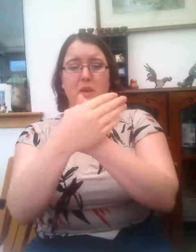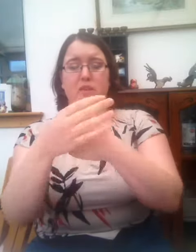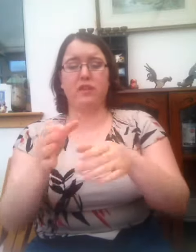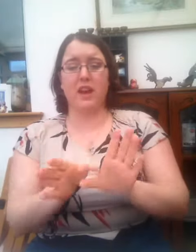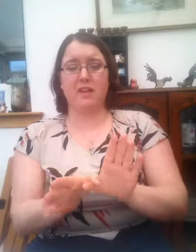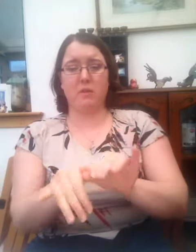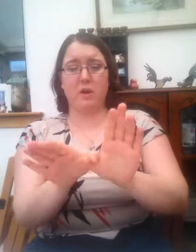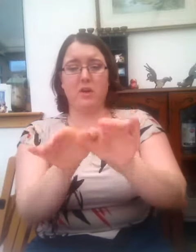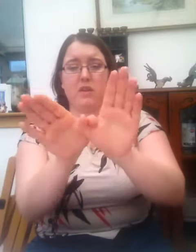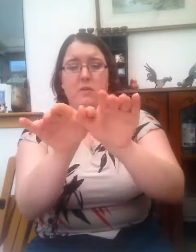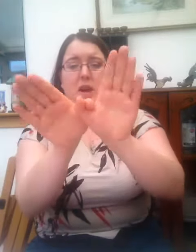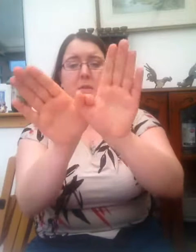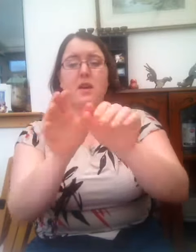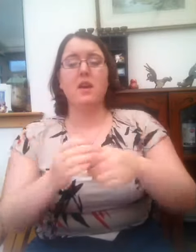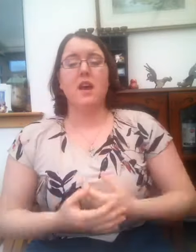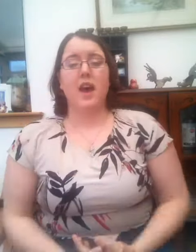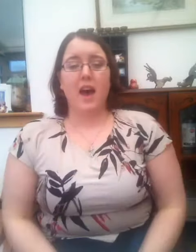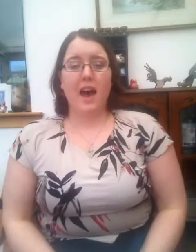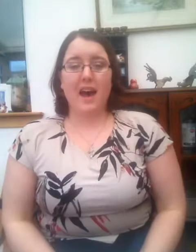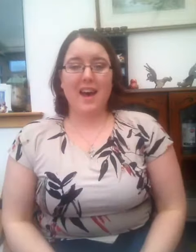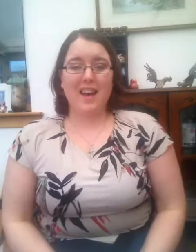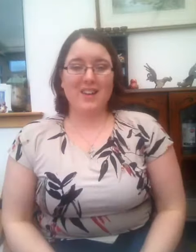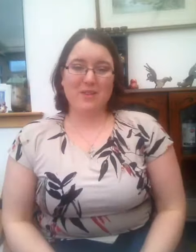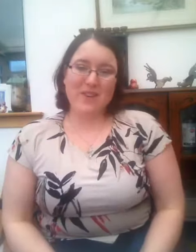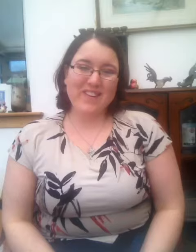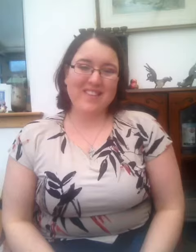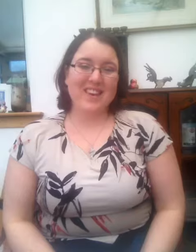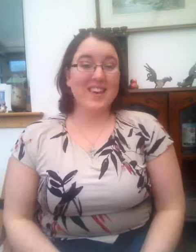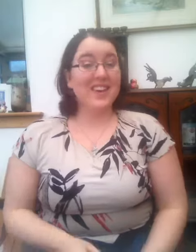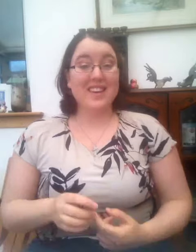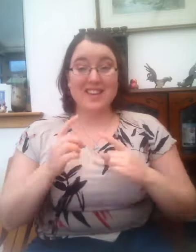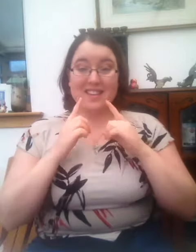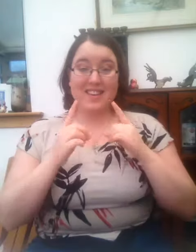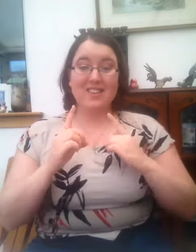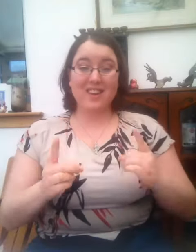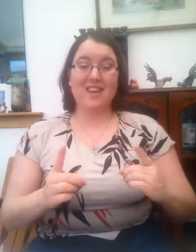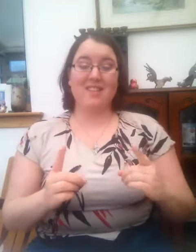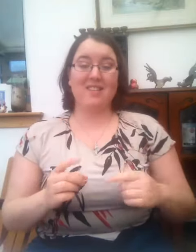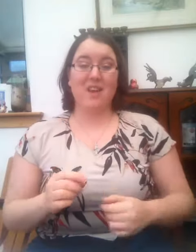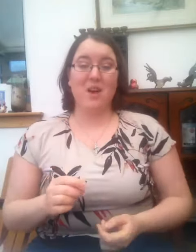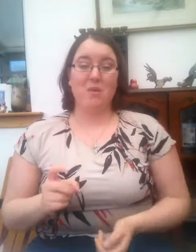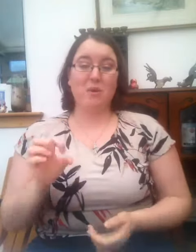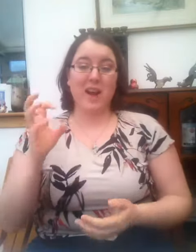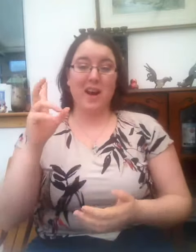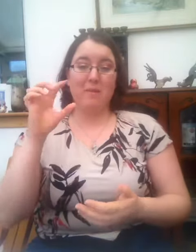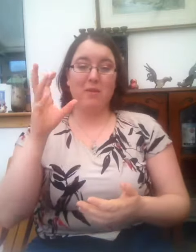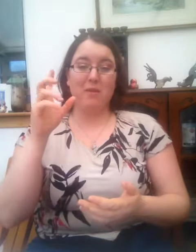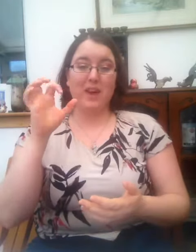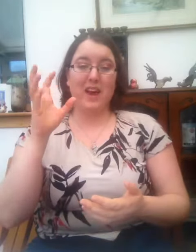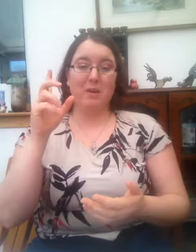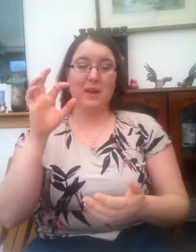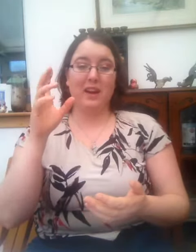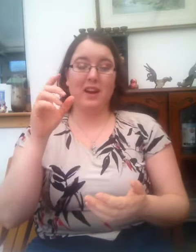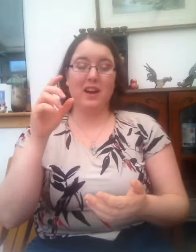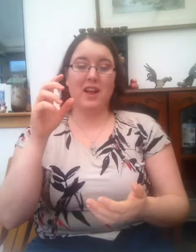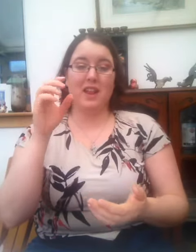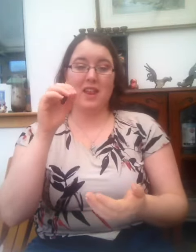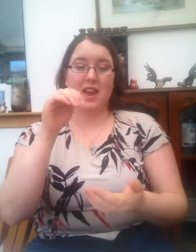butterfly this way or this way. And of course it's teaching us what happens to a caterpillar. They